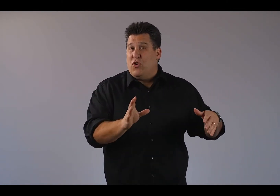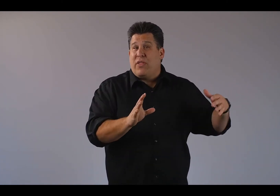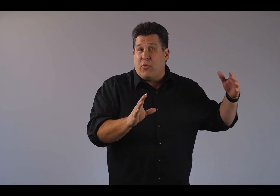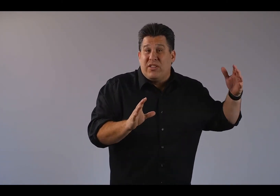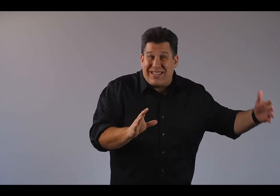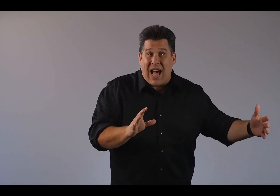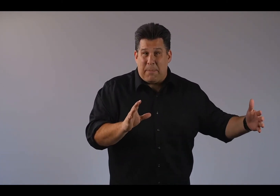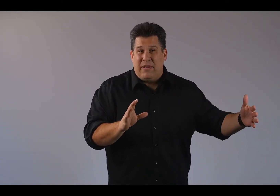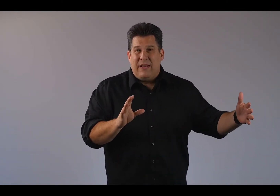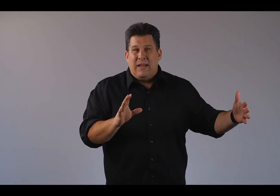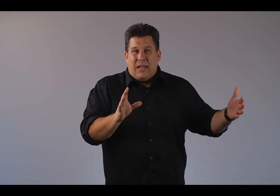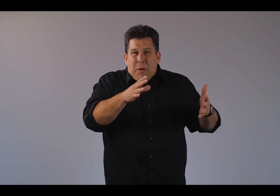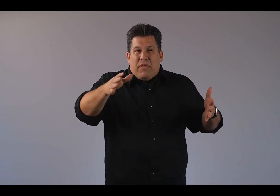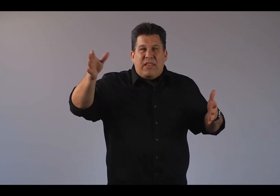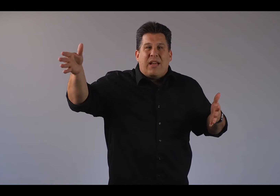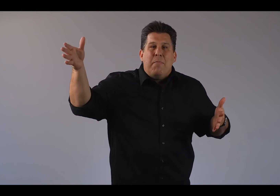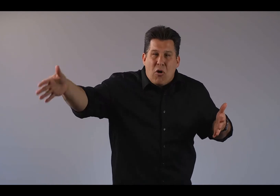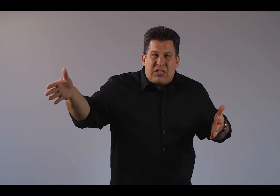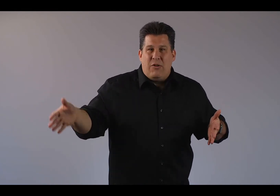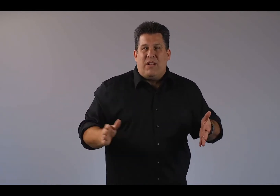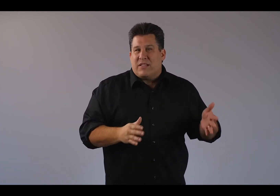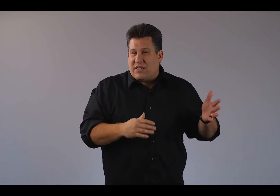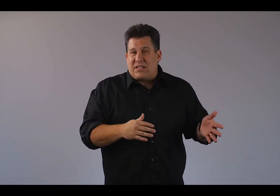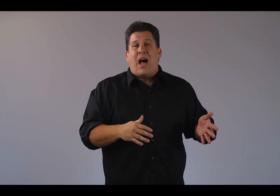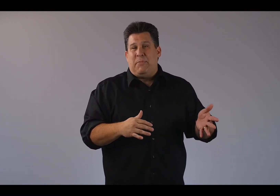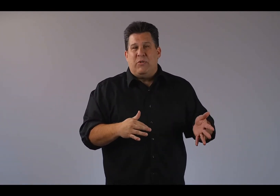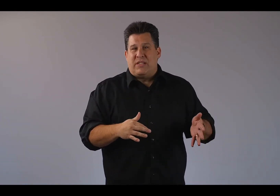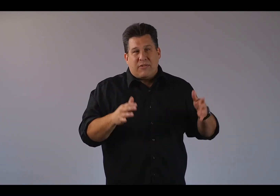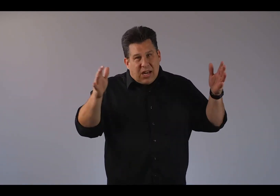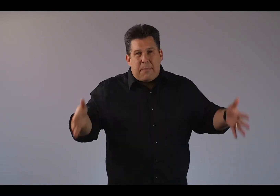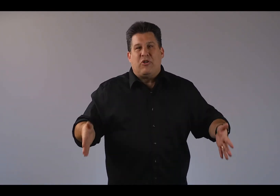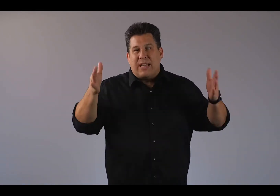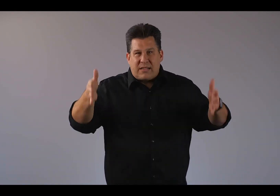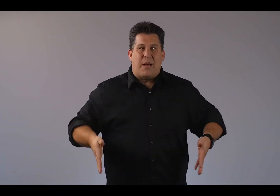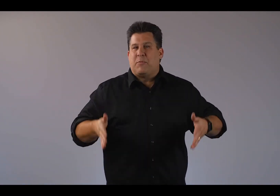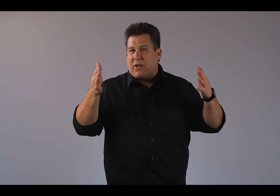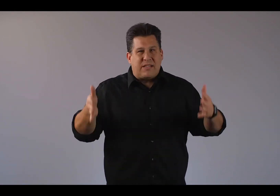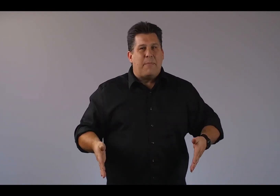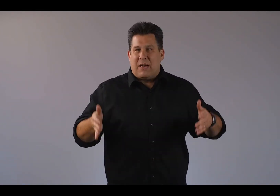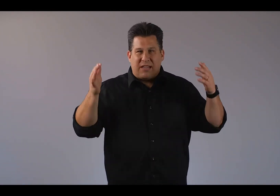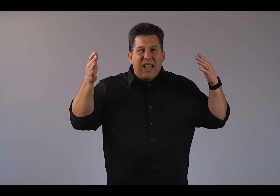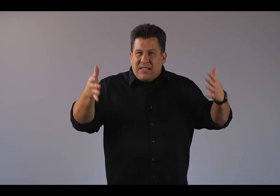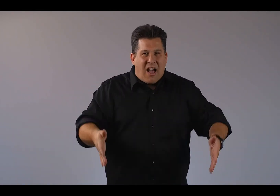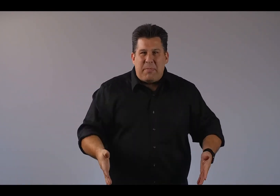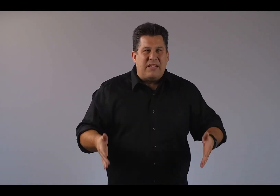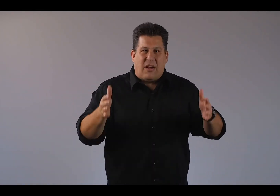do with the word stop. Like people think that God mostly wants us to stop doing stuff, stop drinking, stop smoking, stop cussing, stop being selfish,